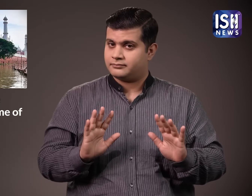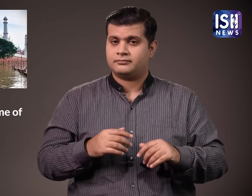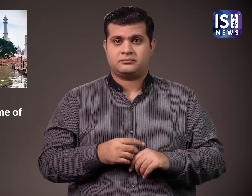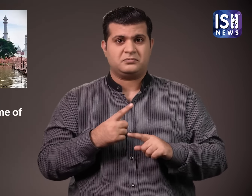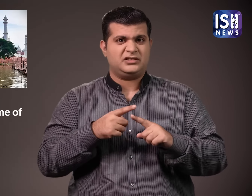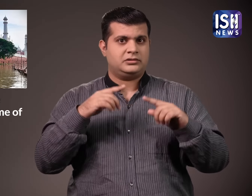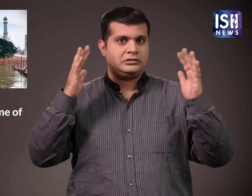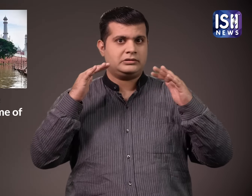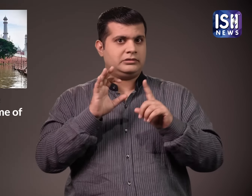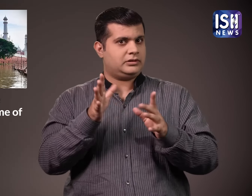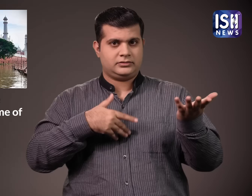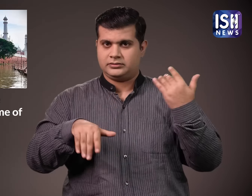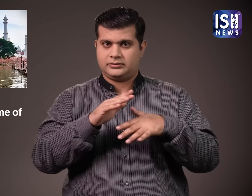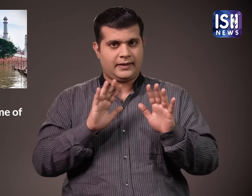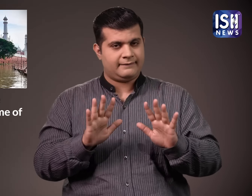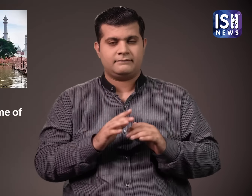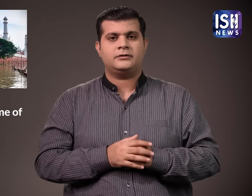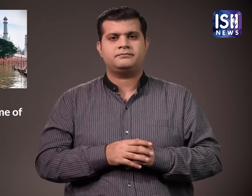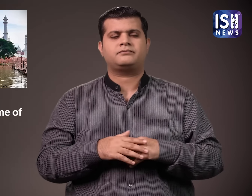It has been raining heavily in Taj Mahal.